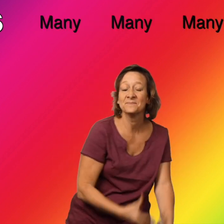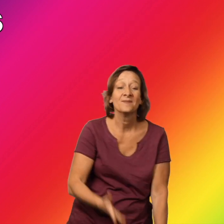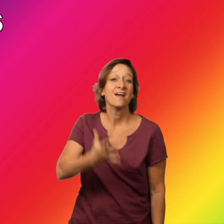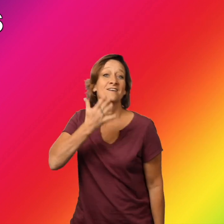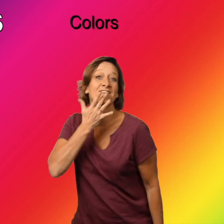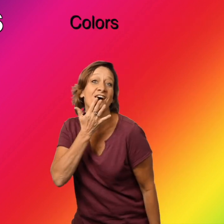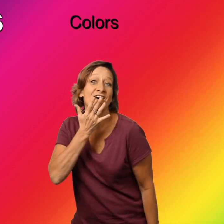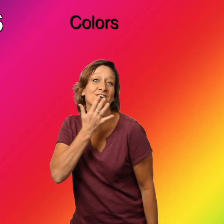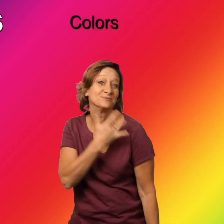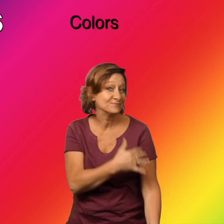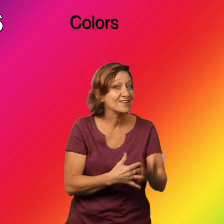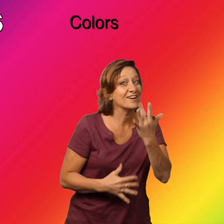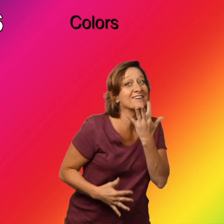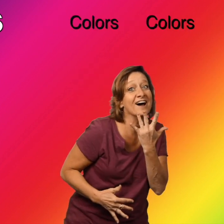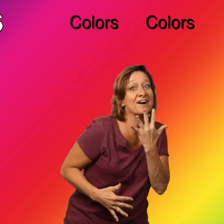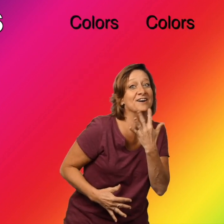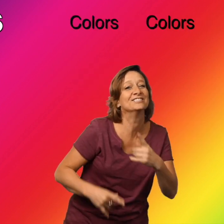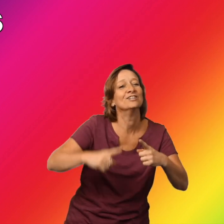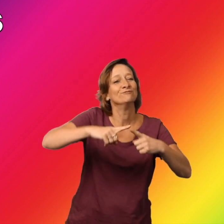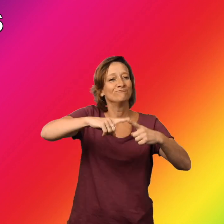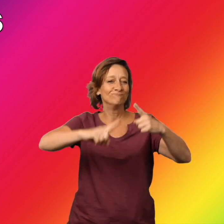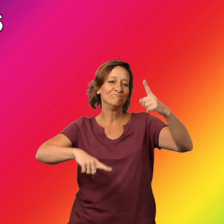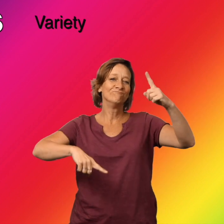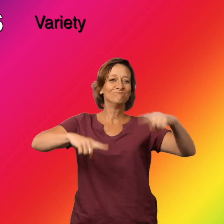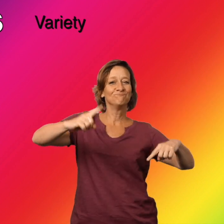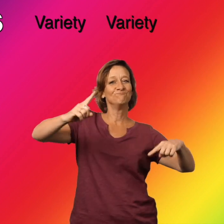Colors. Colors. Variety, variety, variety.